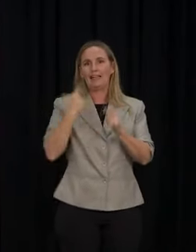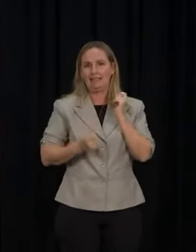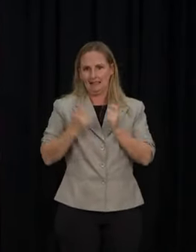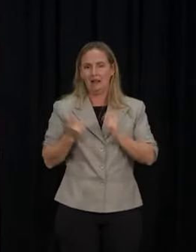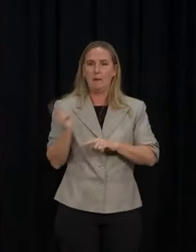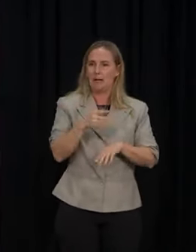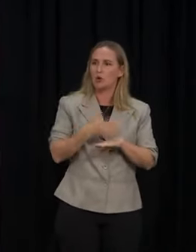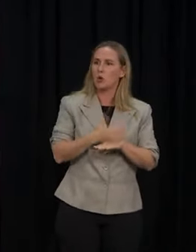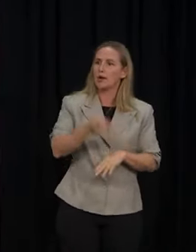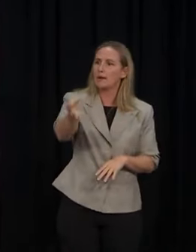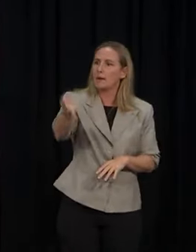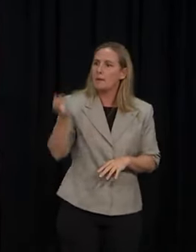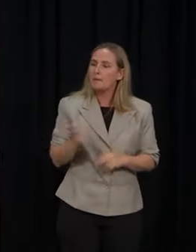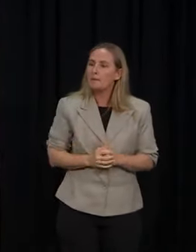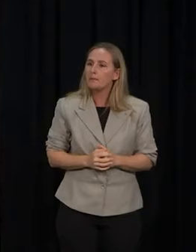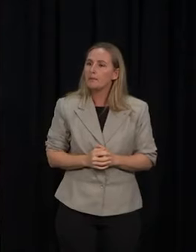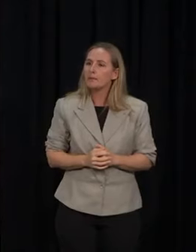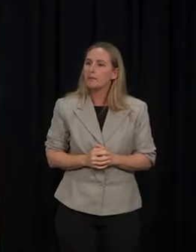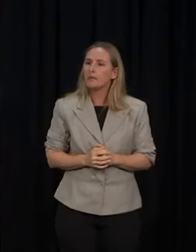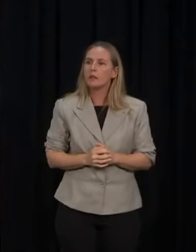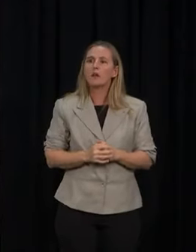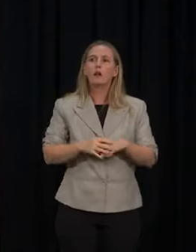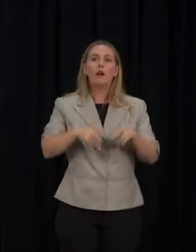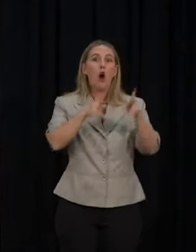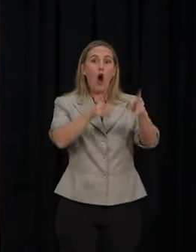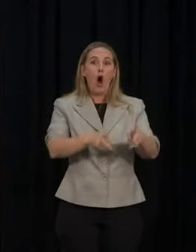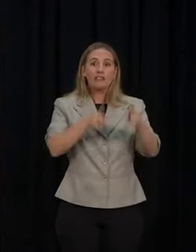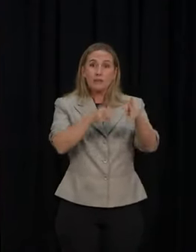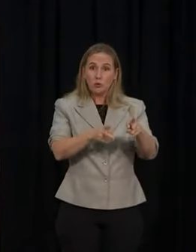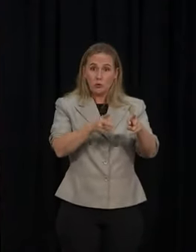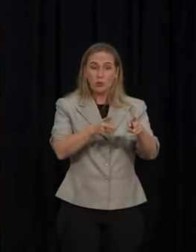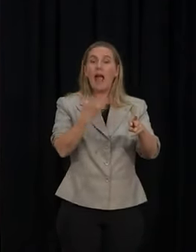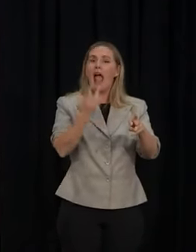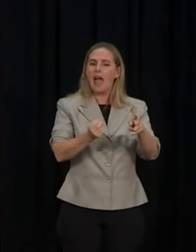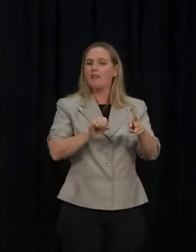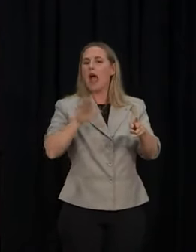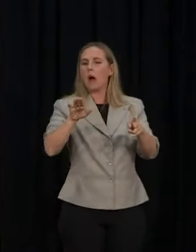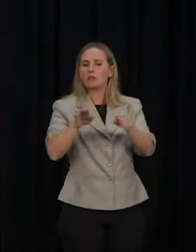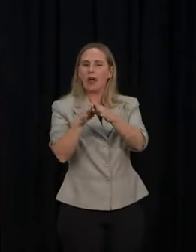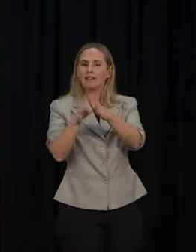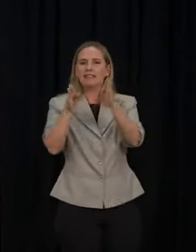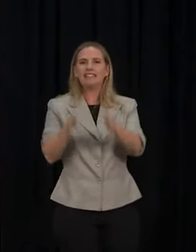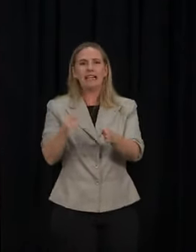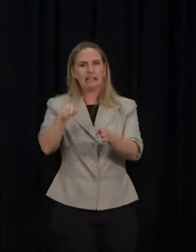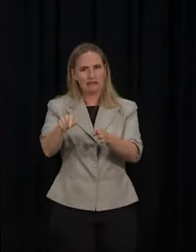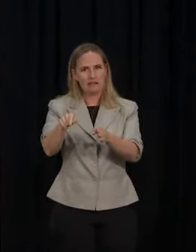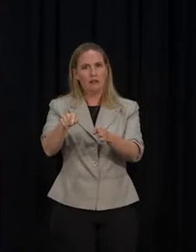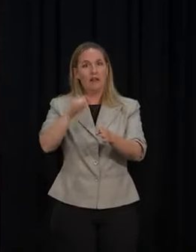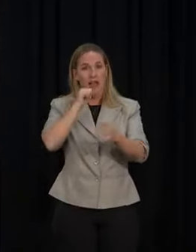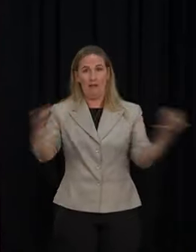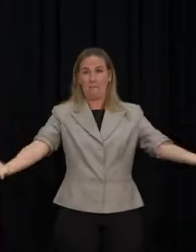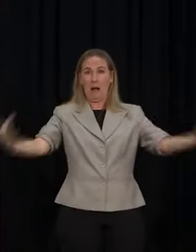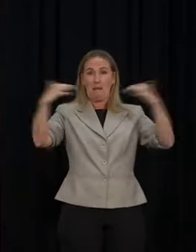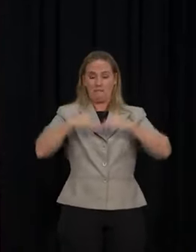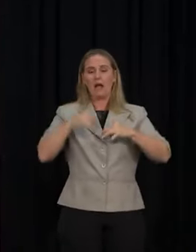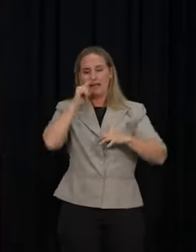beds that it's planning on using a field hospital when there's a rush of Omicron cases. Are you comfortable with COVID patients being treated in tents? I